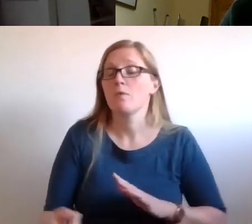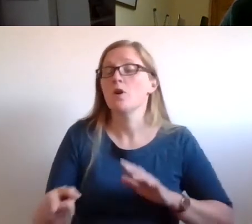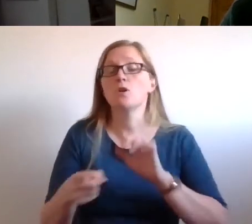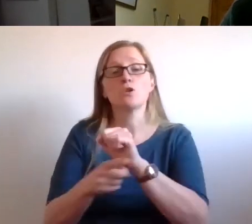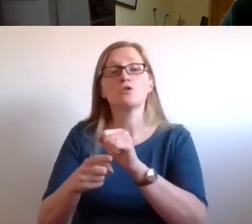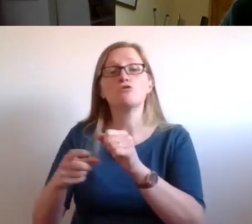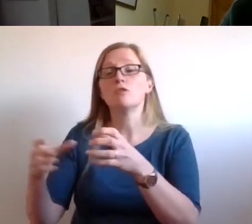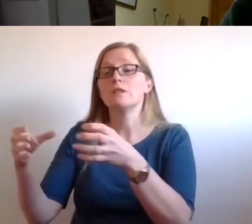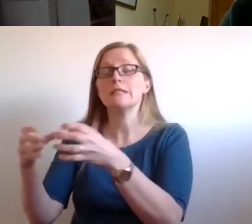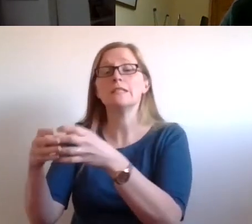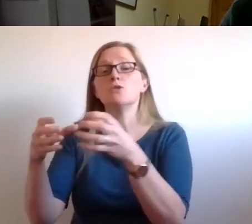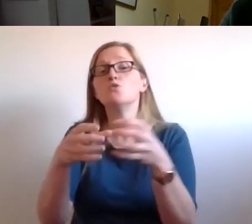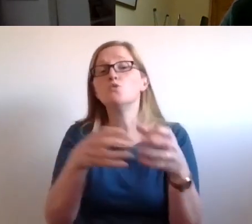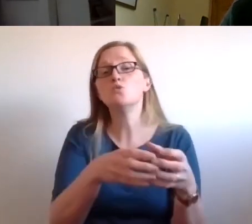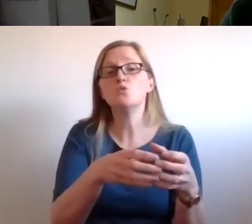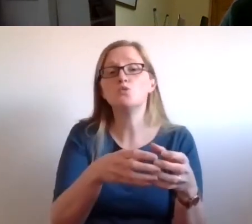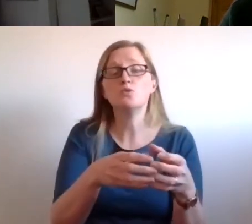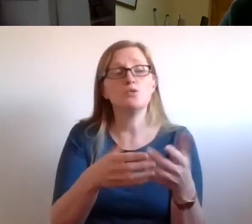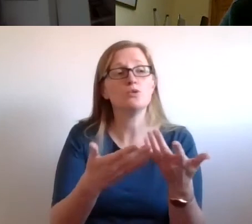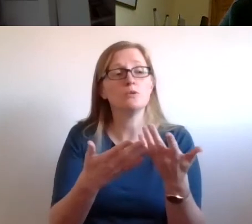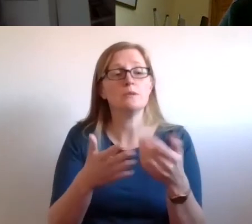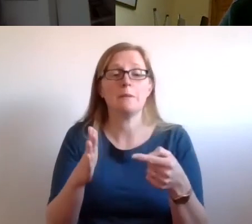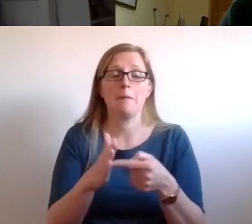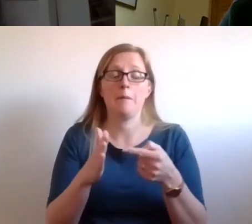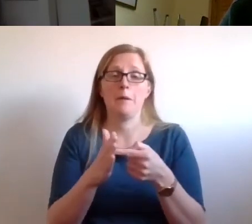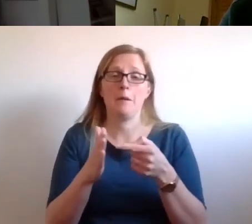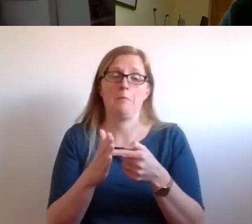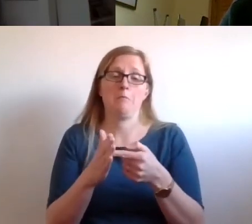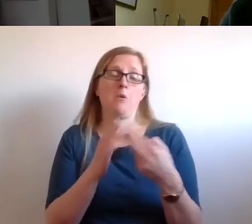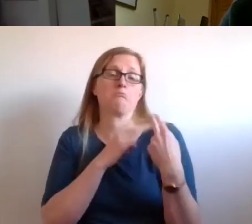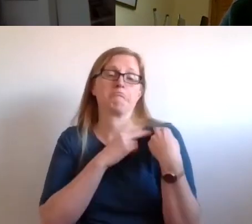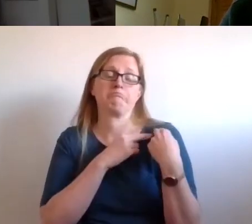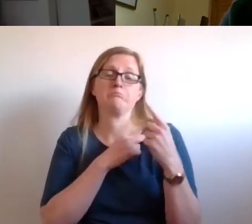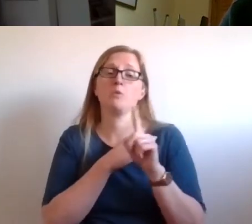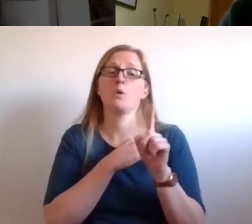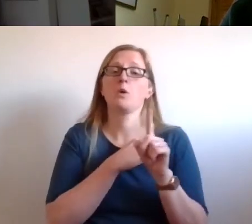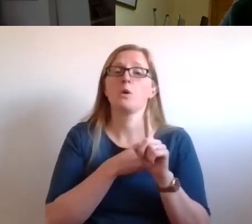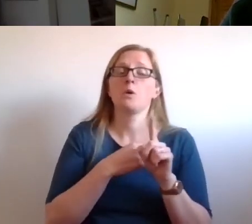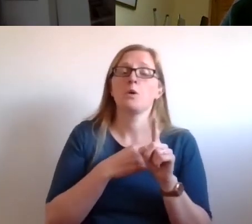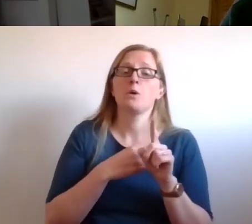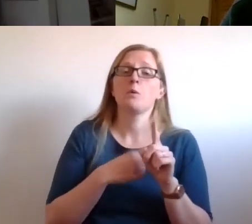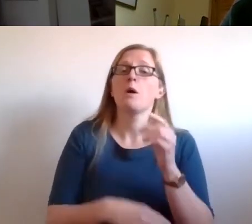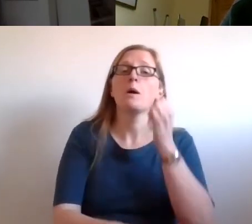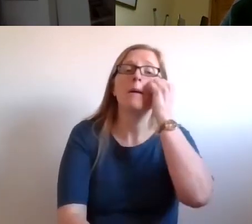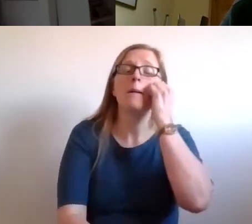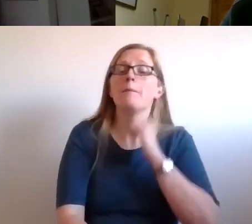in the Black Lives Matter movement just now. A big thing in Scotland, for example, is,